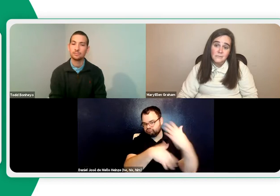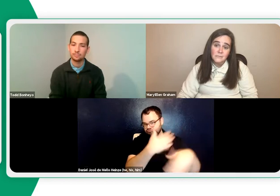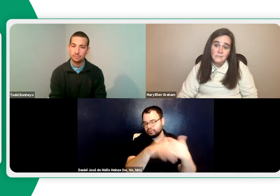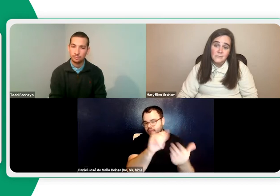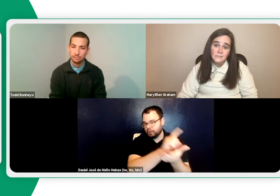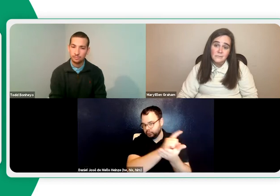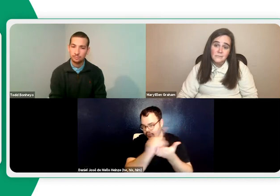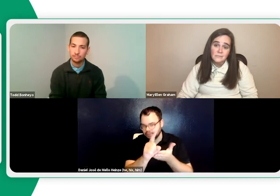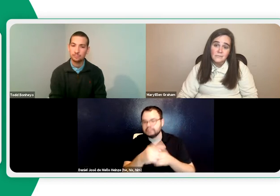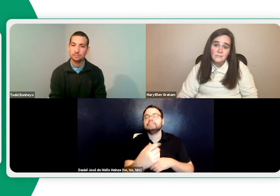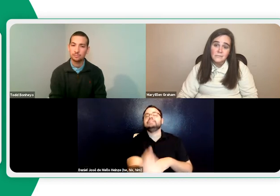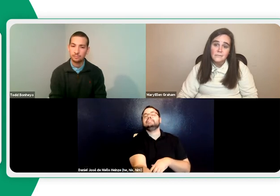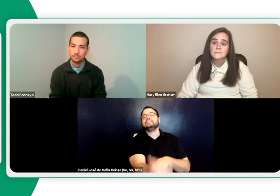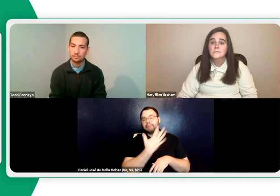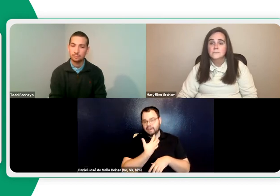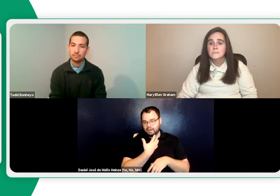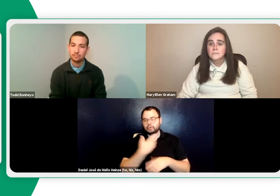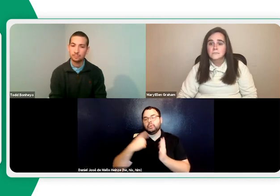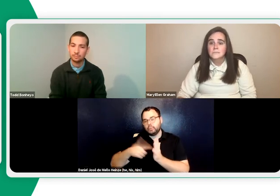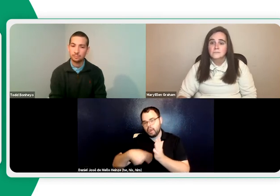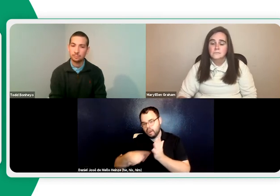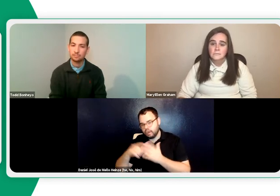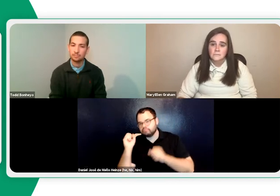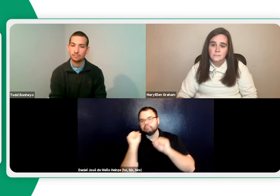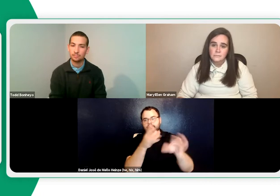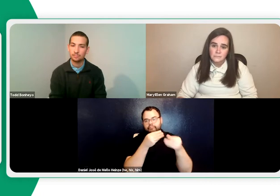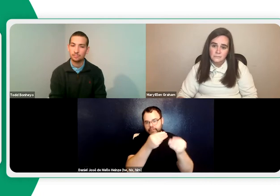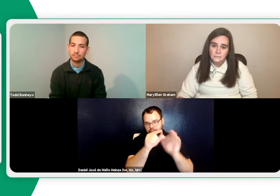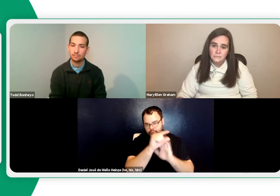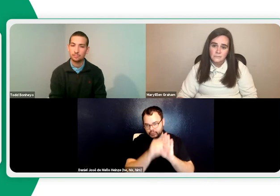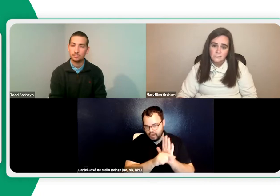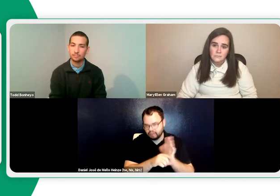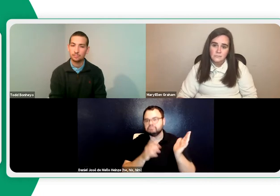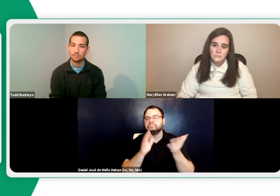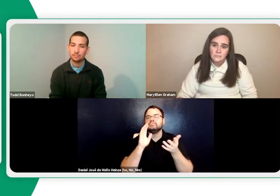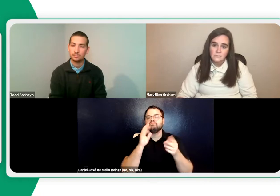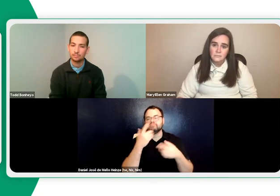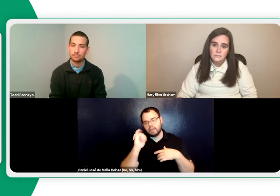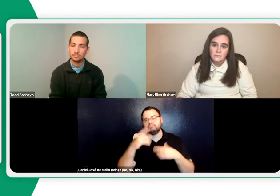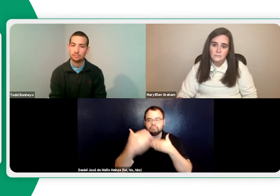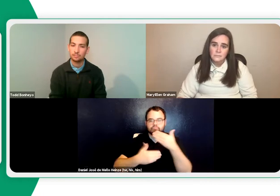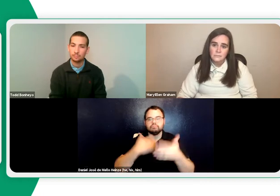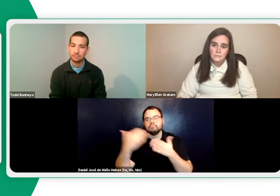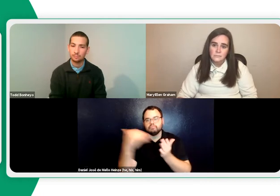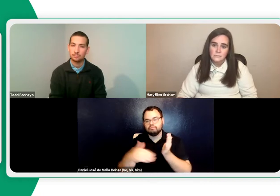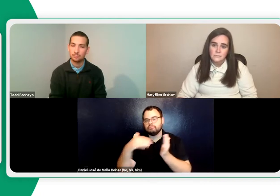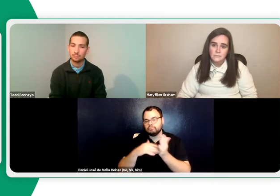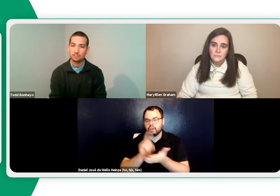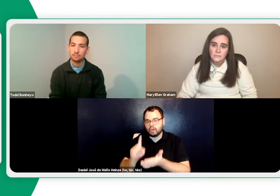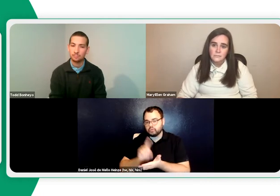So they can plug in the USB, watch the lesson for the week, submit their work, and then those